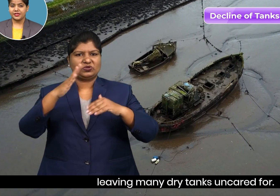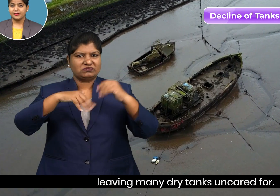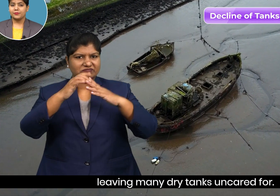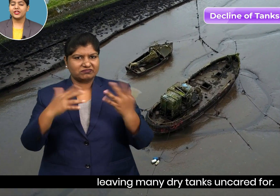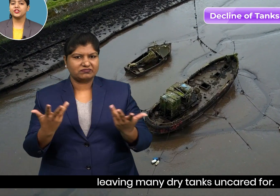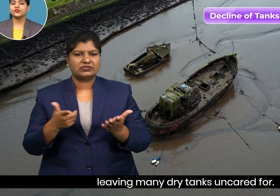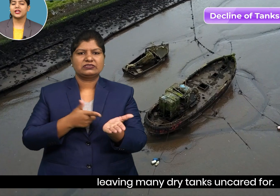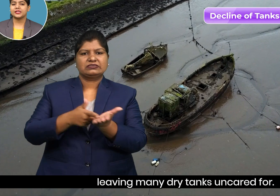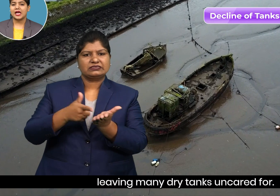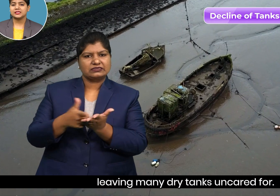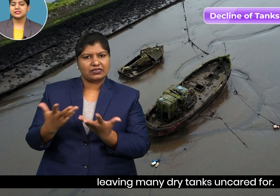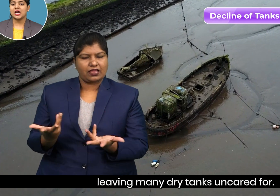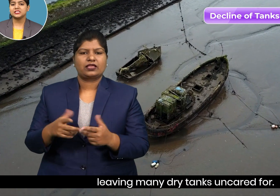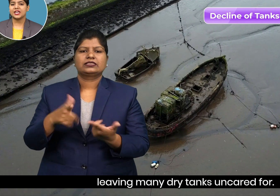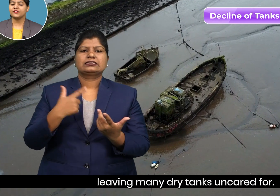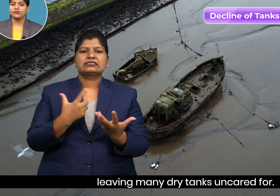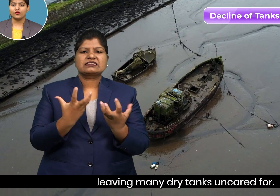many dry tanks uncared for more